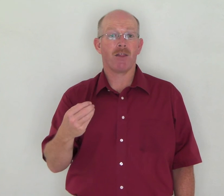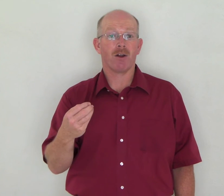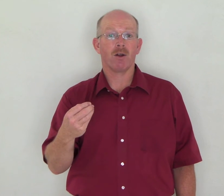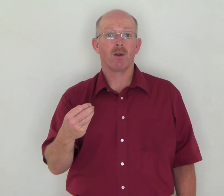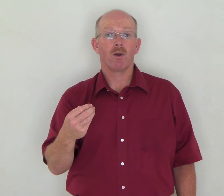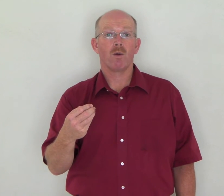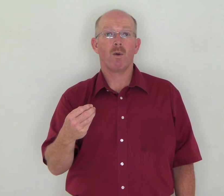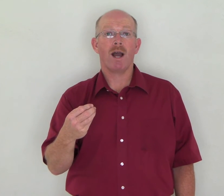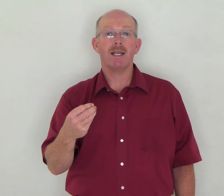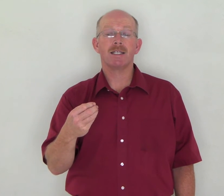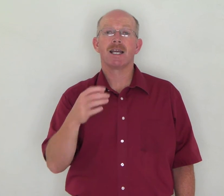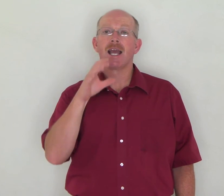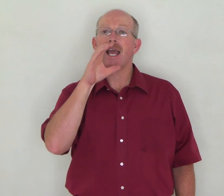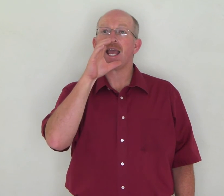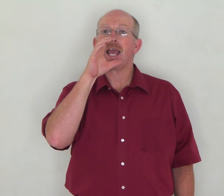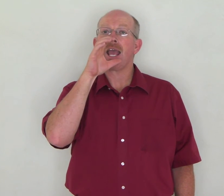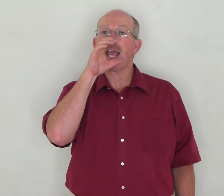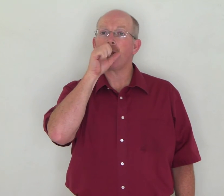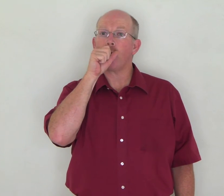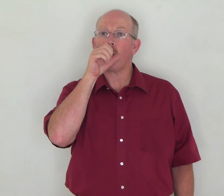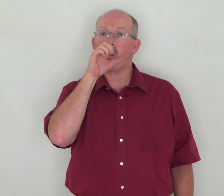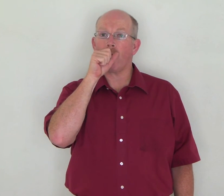White. And orange.